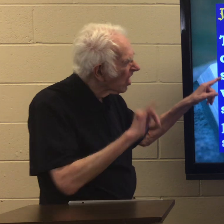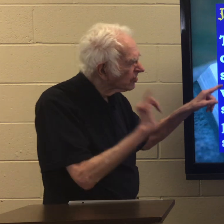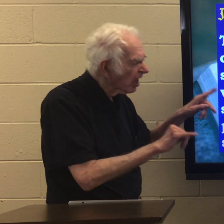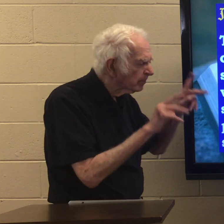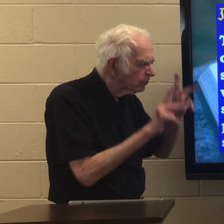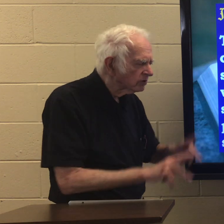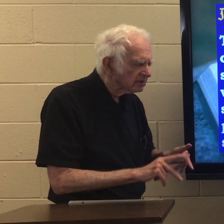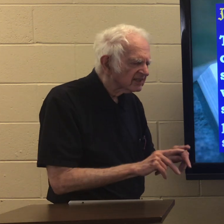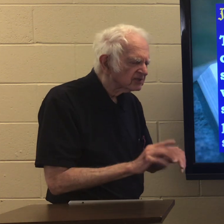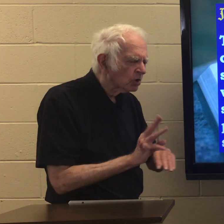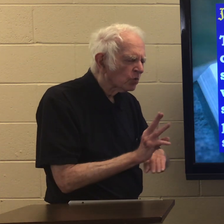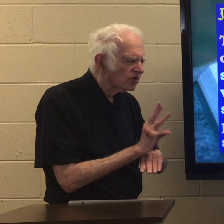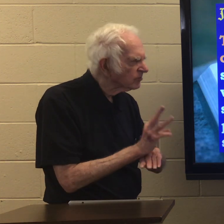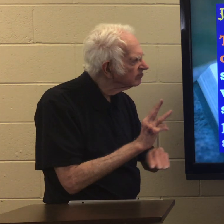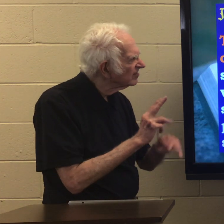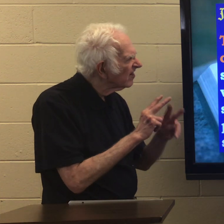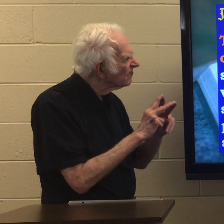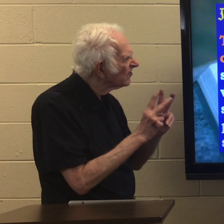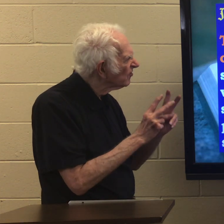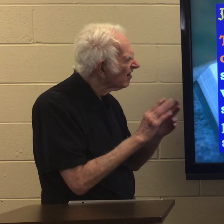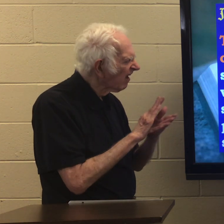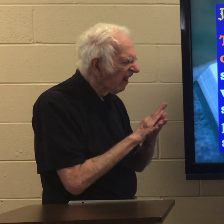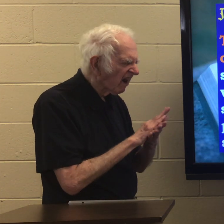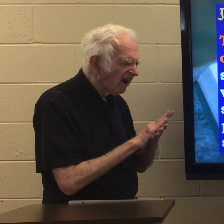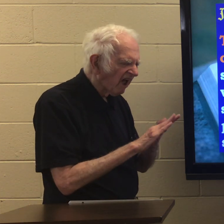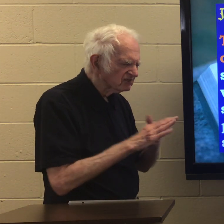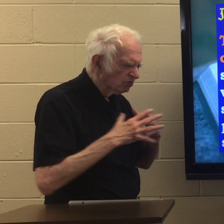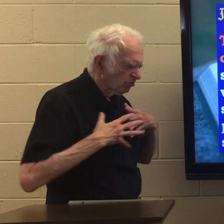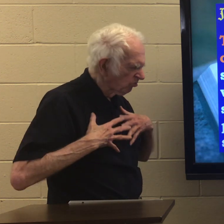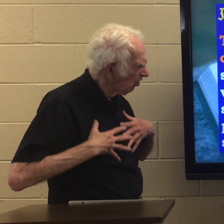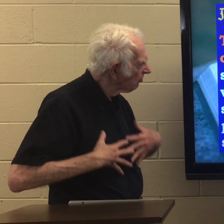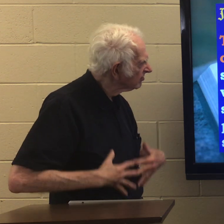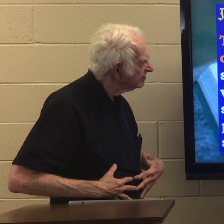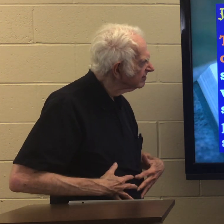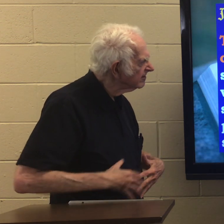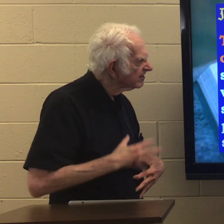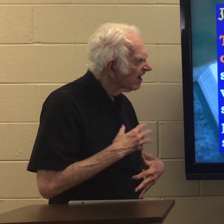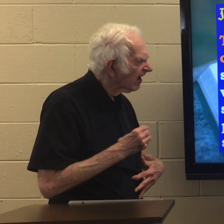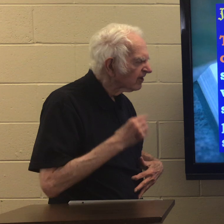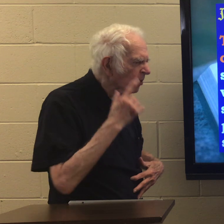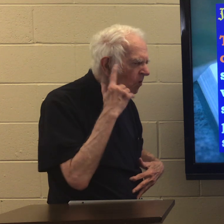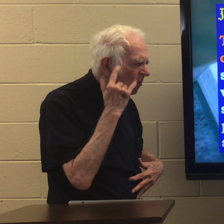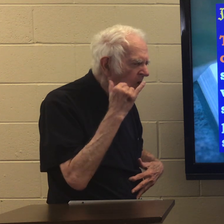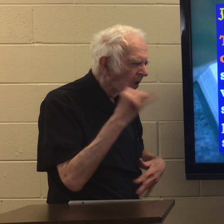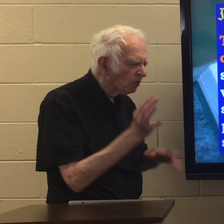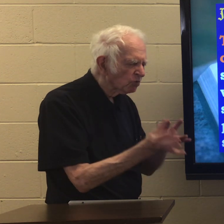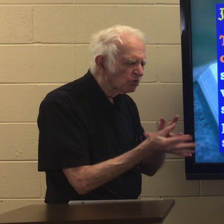This person is wearing very nice clothes and a gold ring